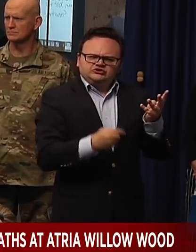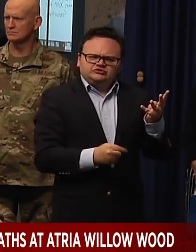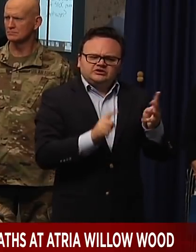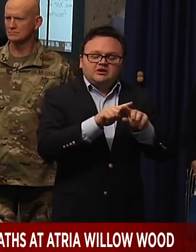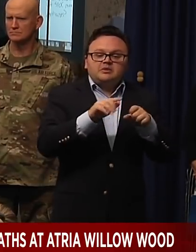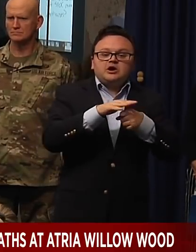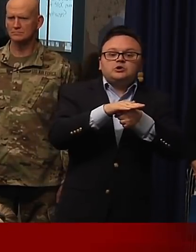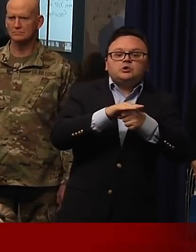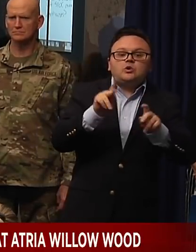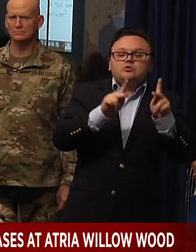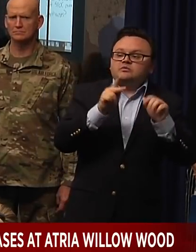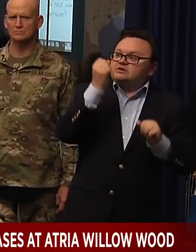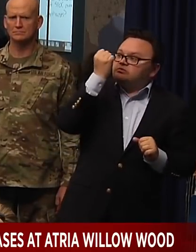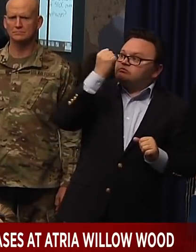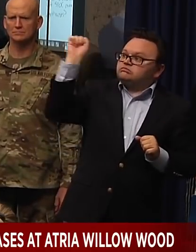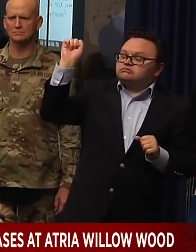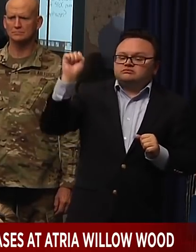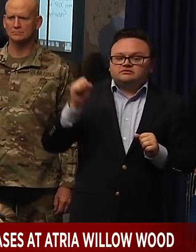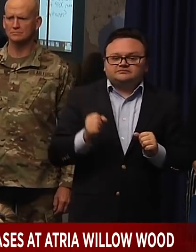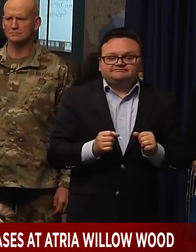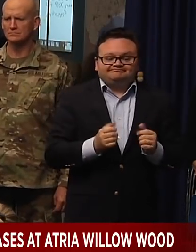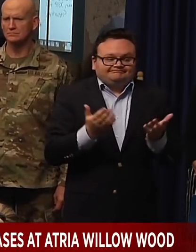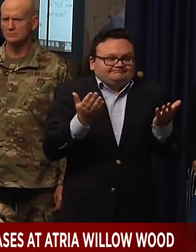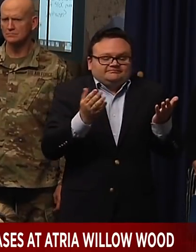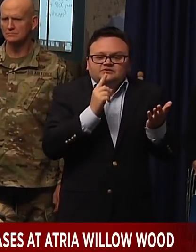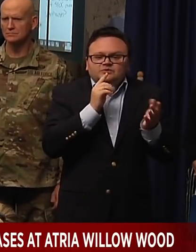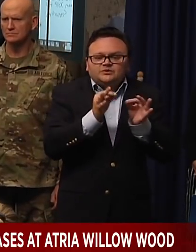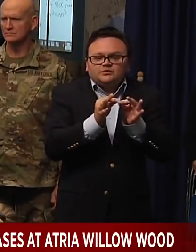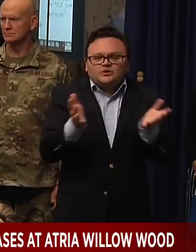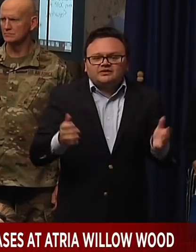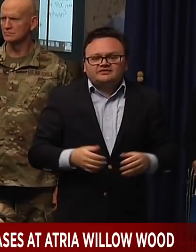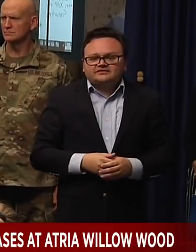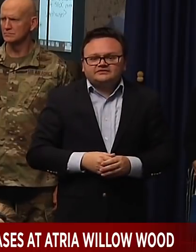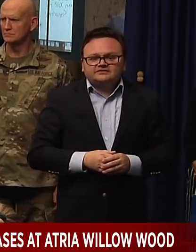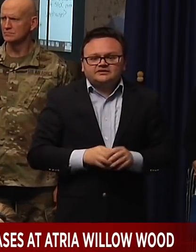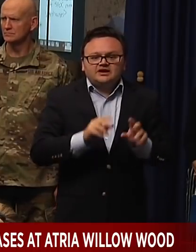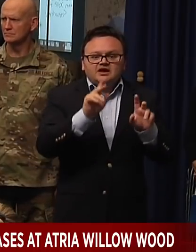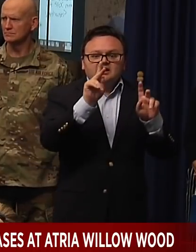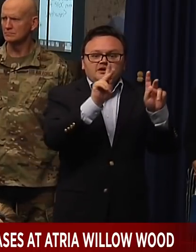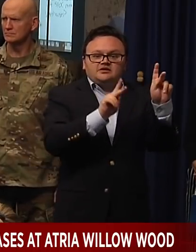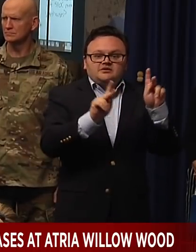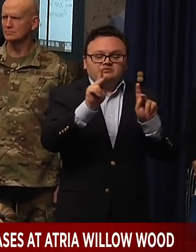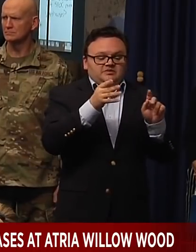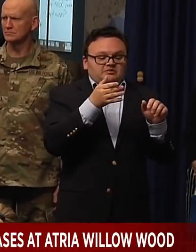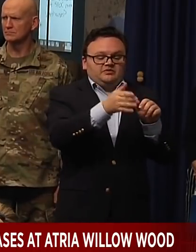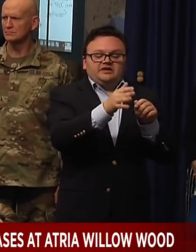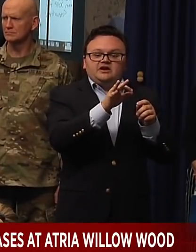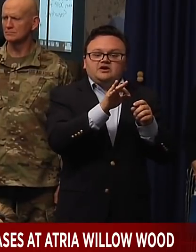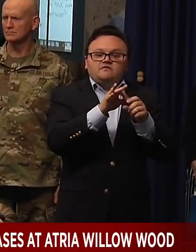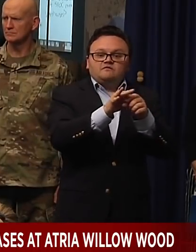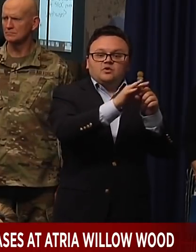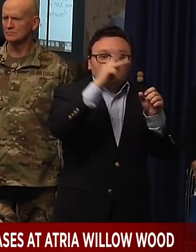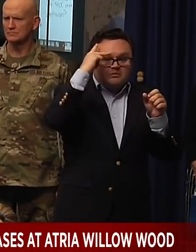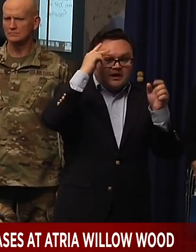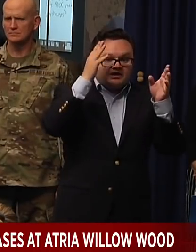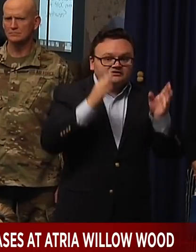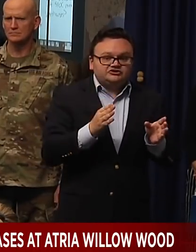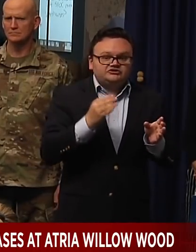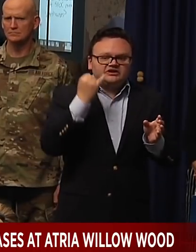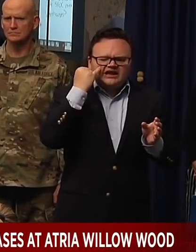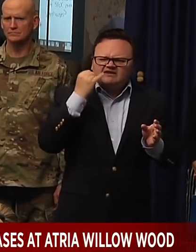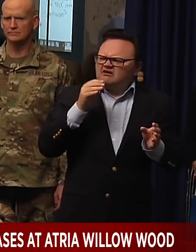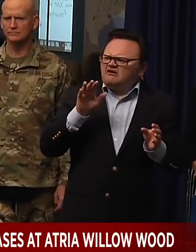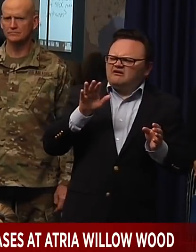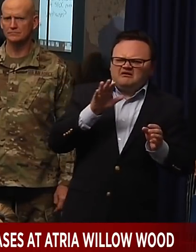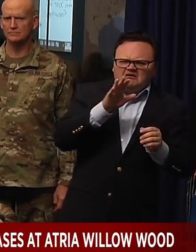it, then it's toothless. If the local electeds are saying we can't have this, then the people aren't going to have confidence in it. So if we're all on the